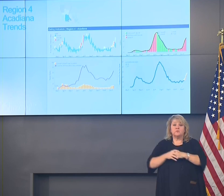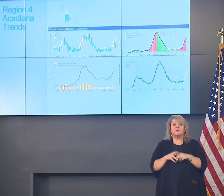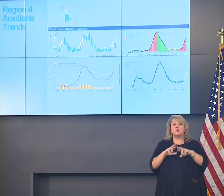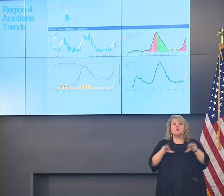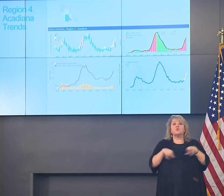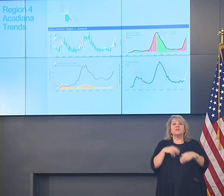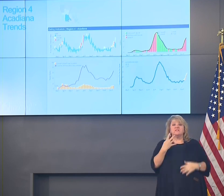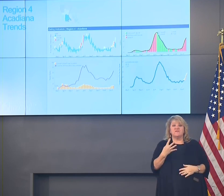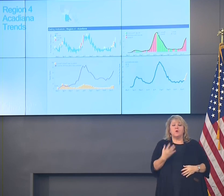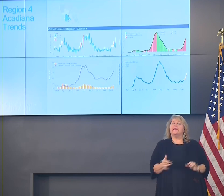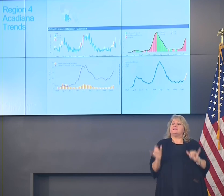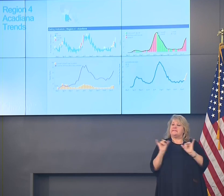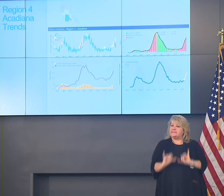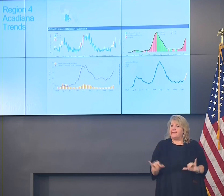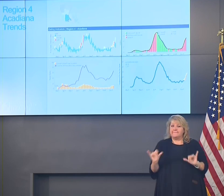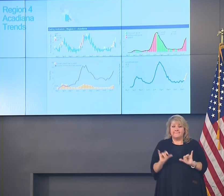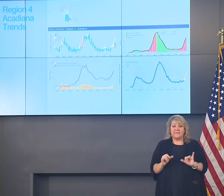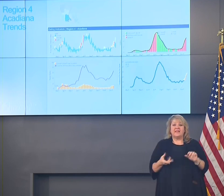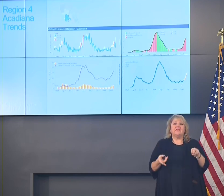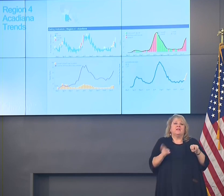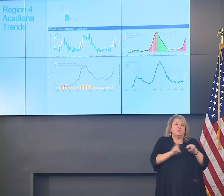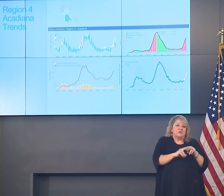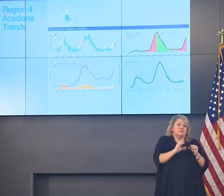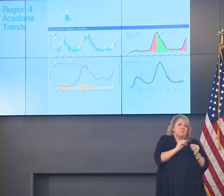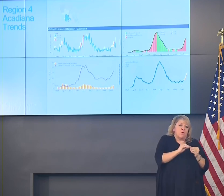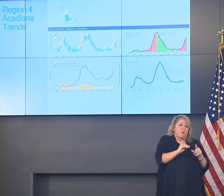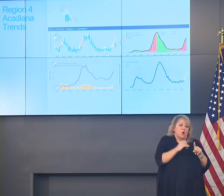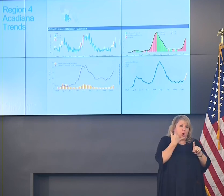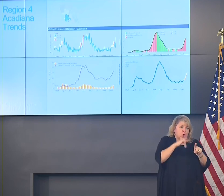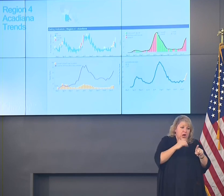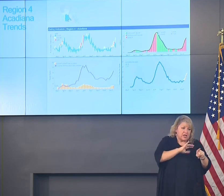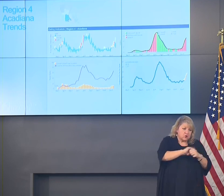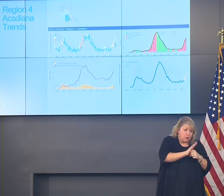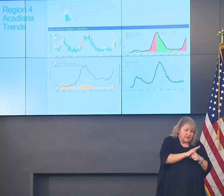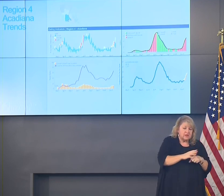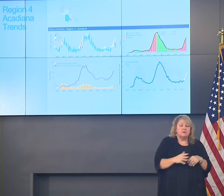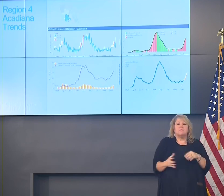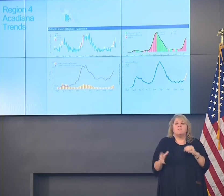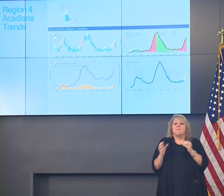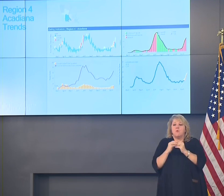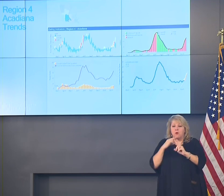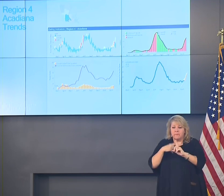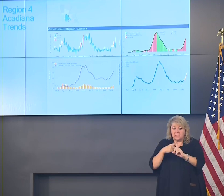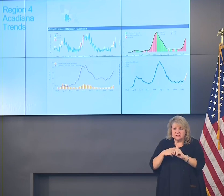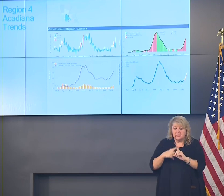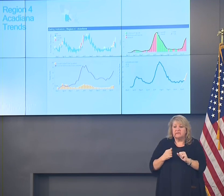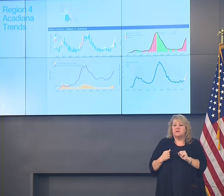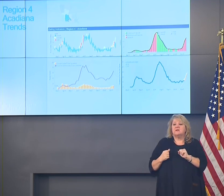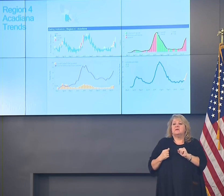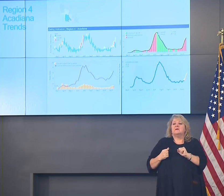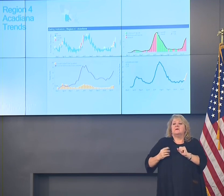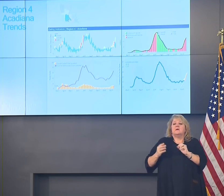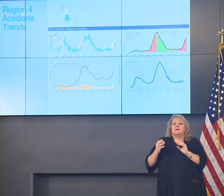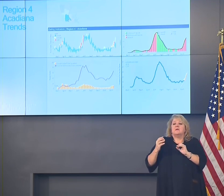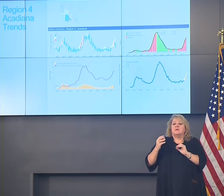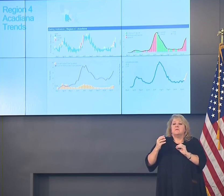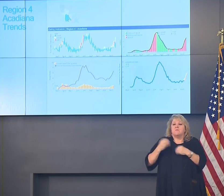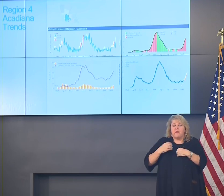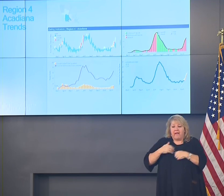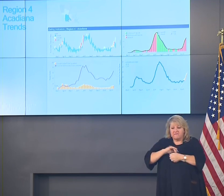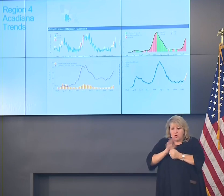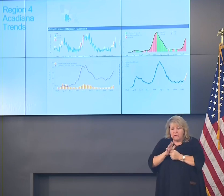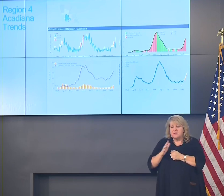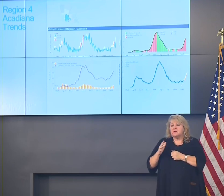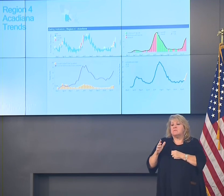same thing again, increase in COVID-like illness, increases in cases, high percent positivity, sharp increase in